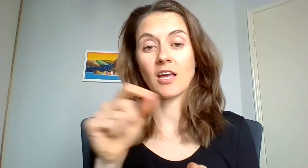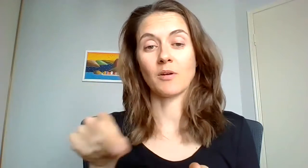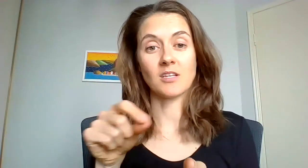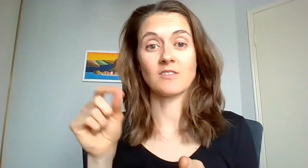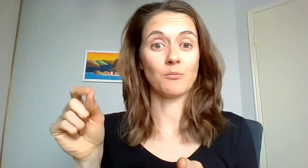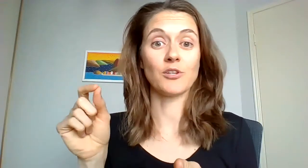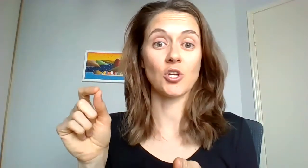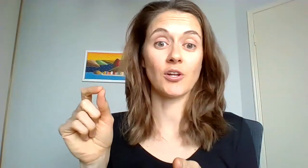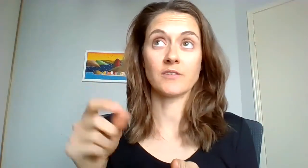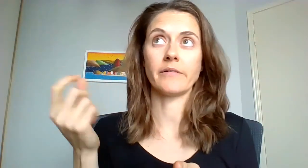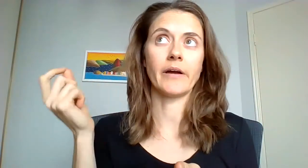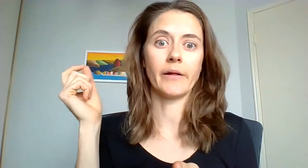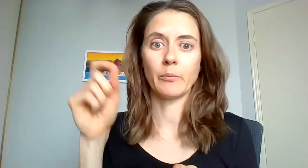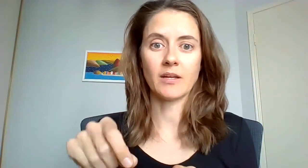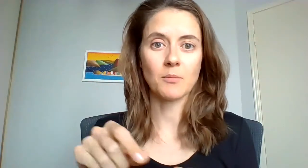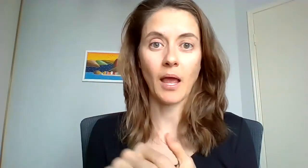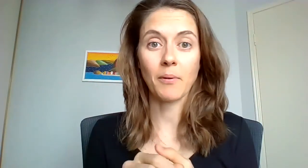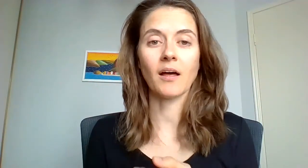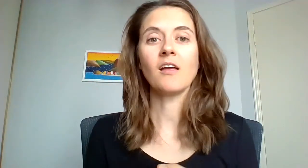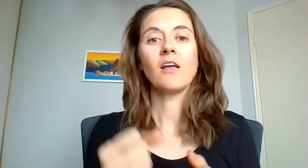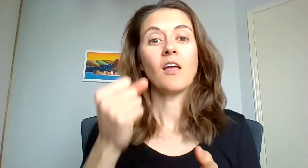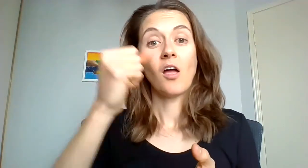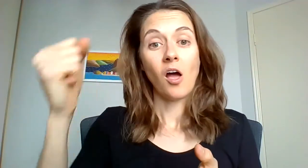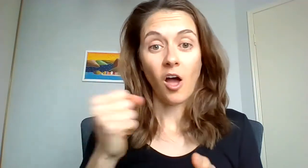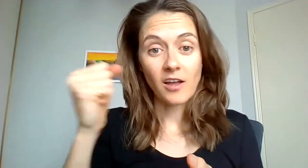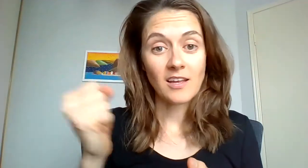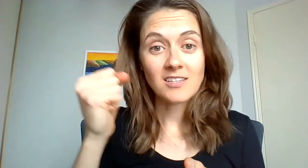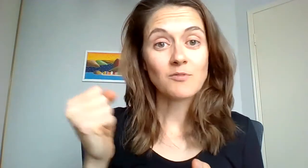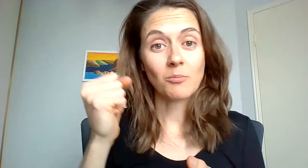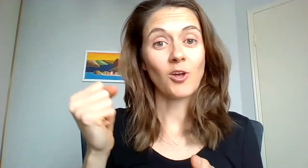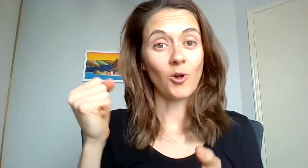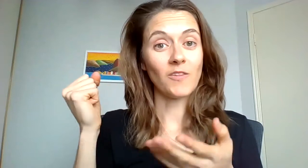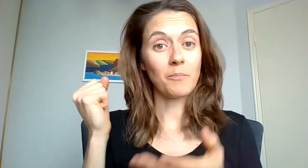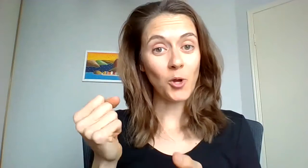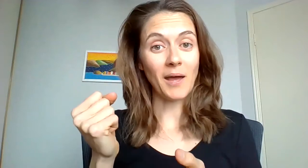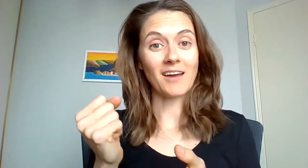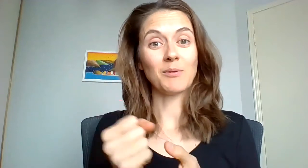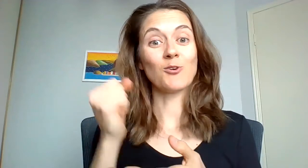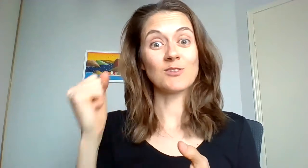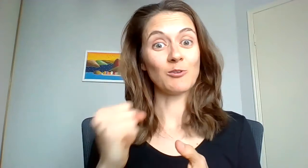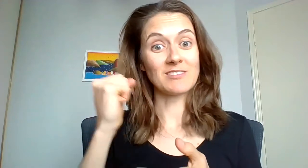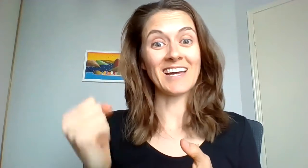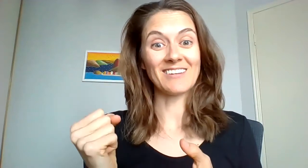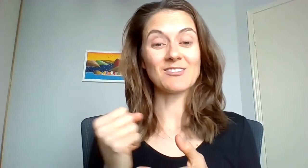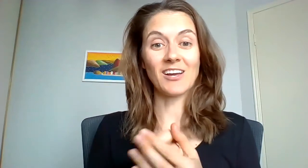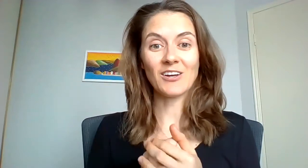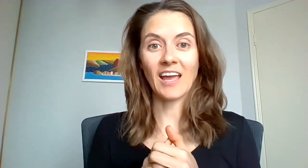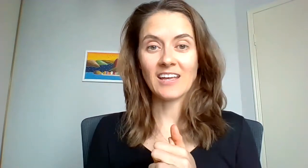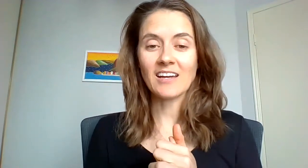allowed myself to sit with a journal, all right I'll put pen to paper, I ended up scribbling a hole in the notepad because all of a sudden I was okay yeah